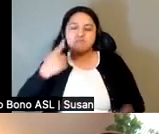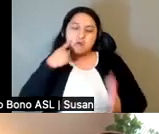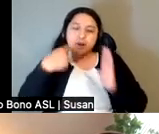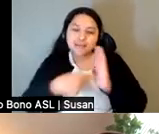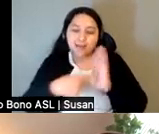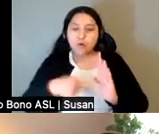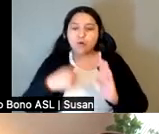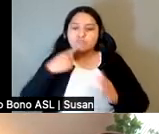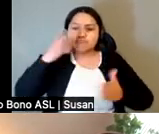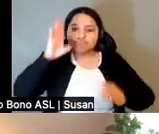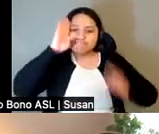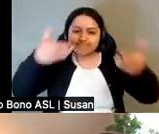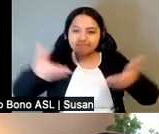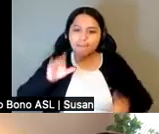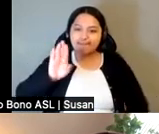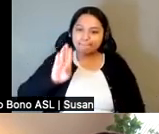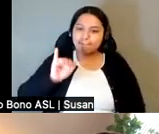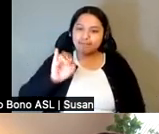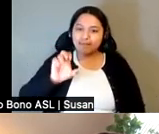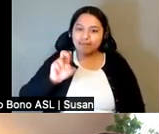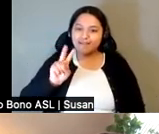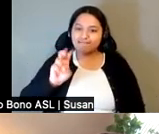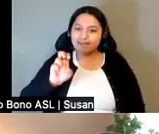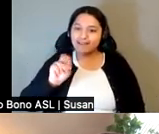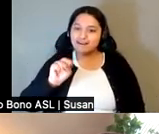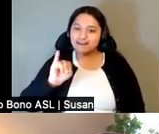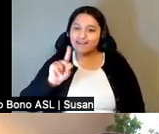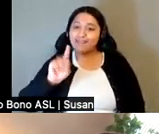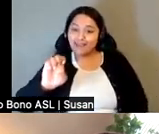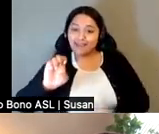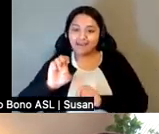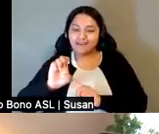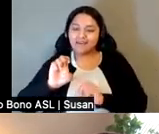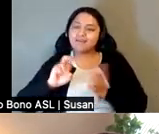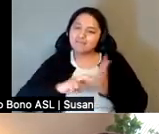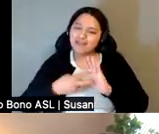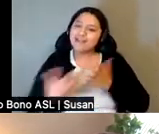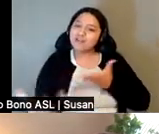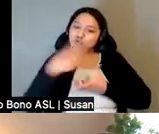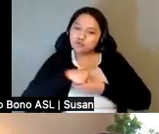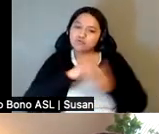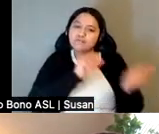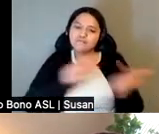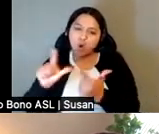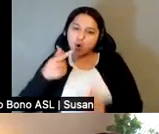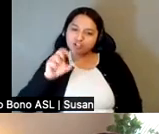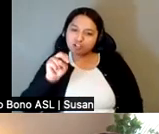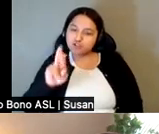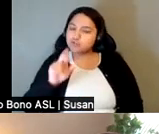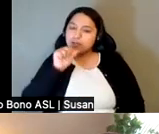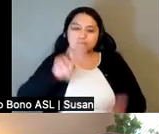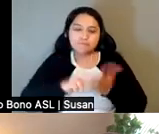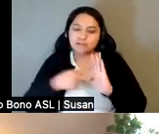bienvenides, no es un error de pronunciación, sino un esfuerzo intencional para crear espacios inclusivos donde no hacemos